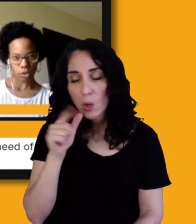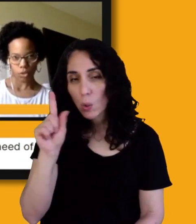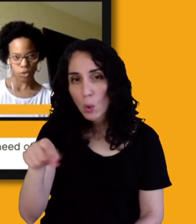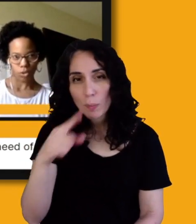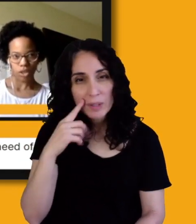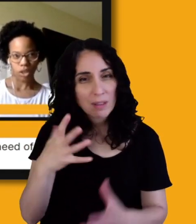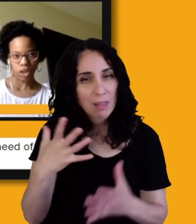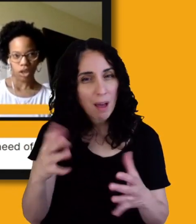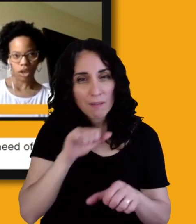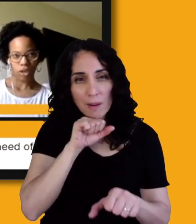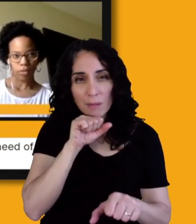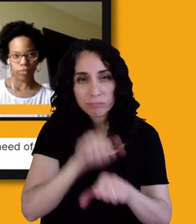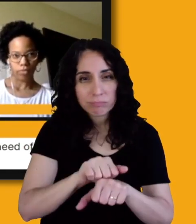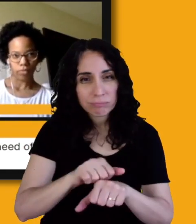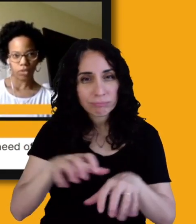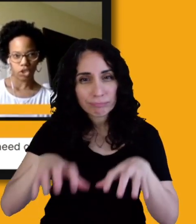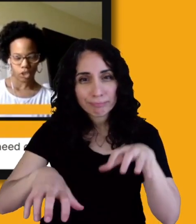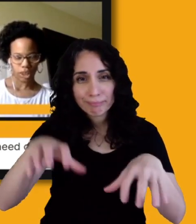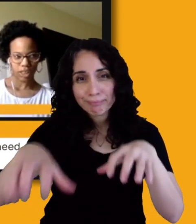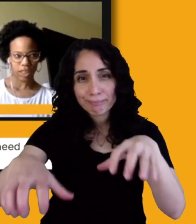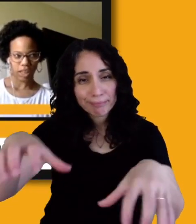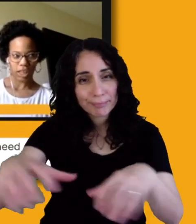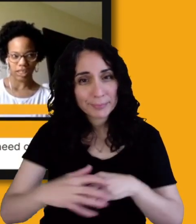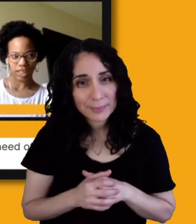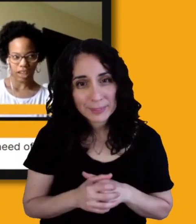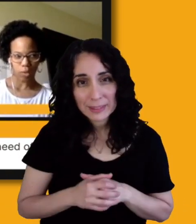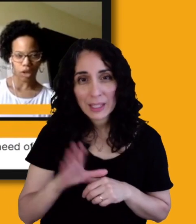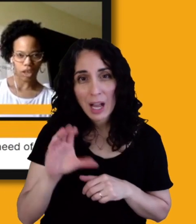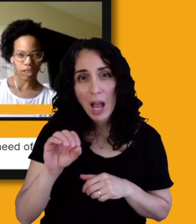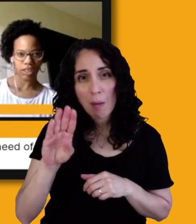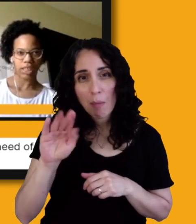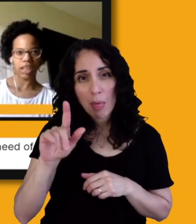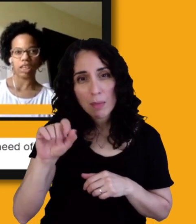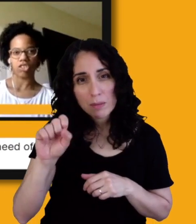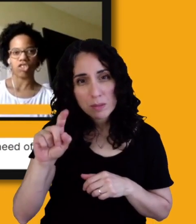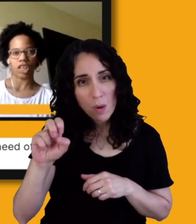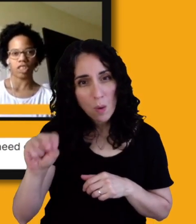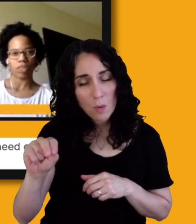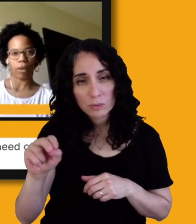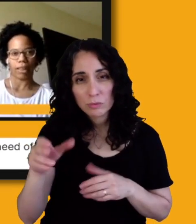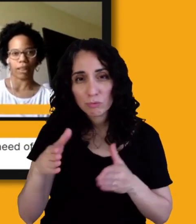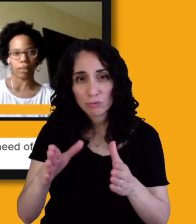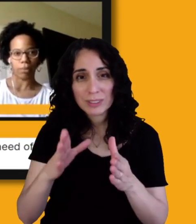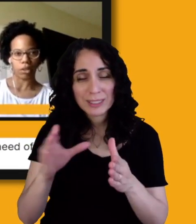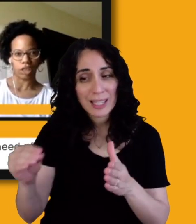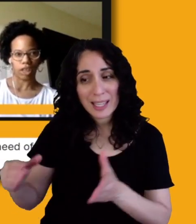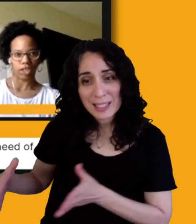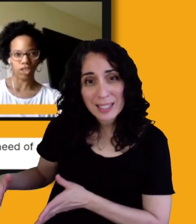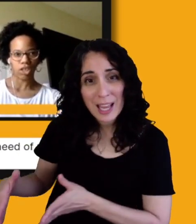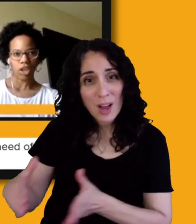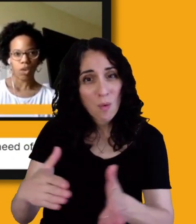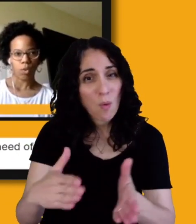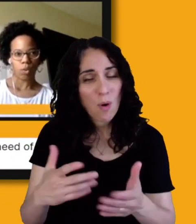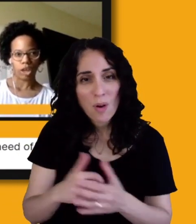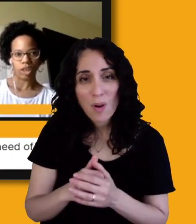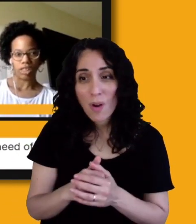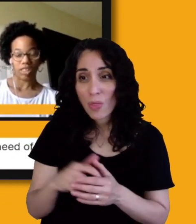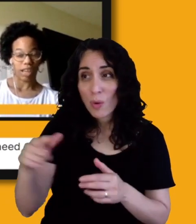um, streets. And sidewalks and just the way that the buildings were designed.